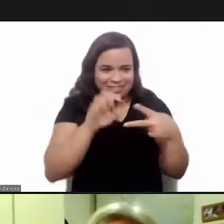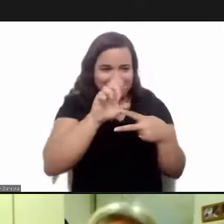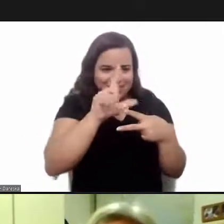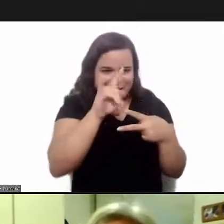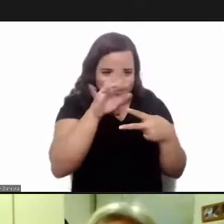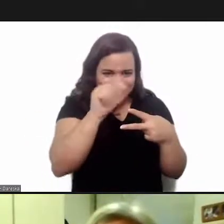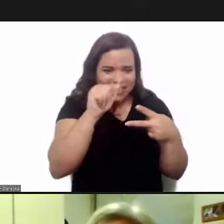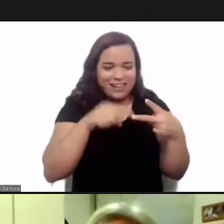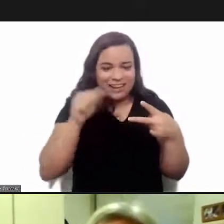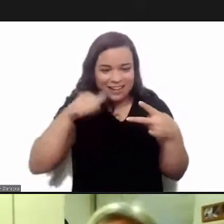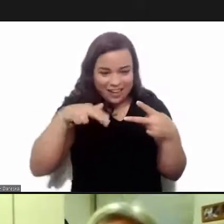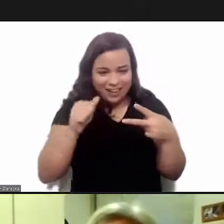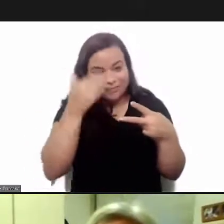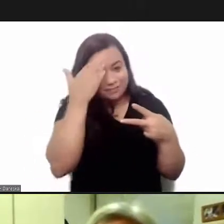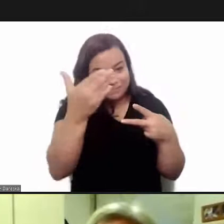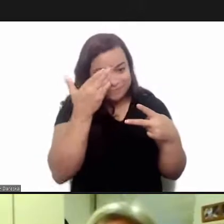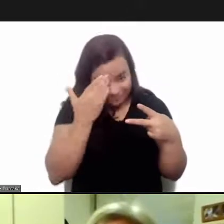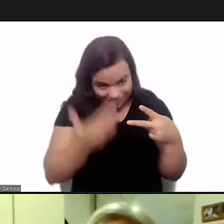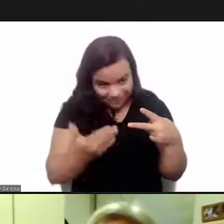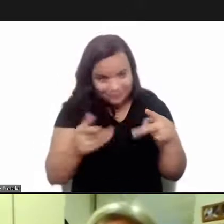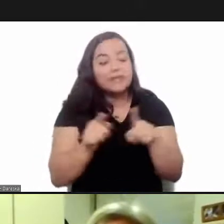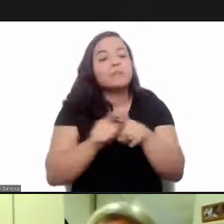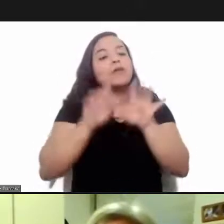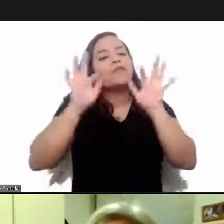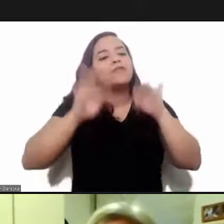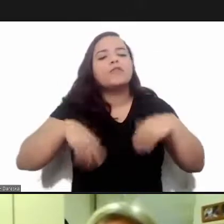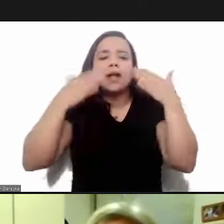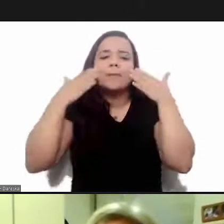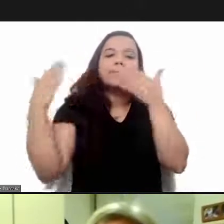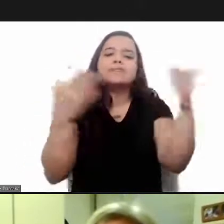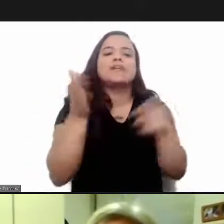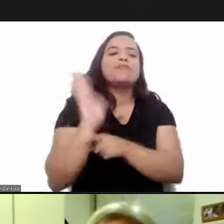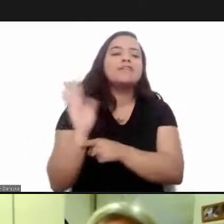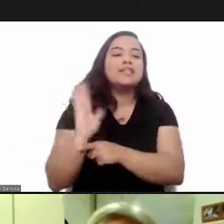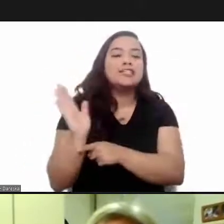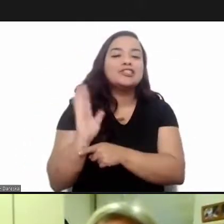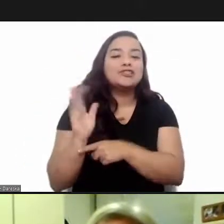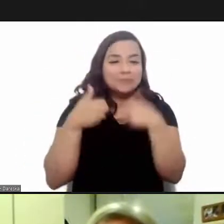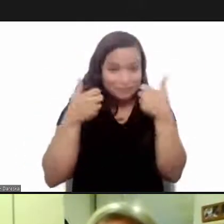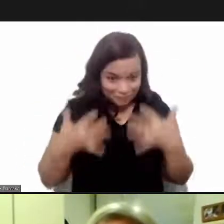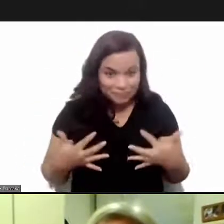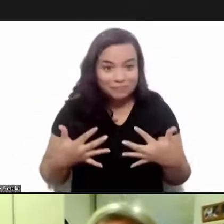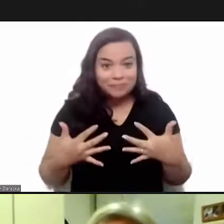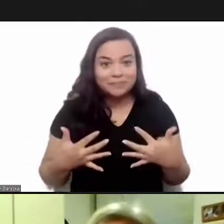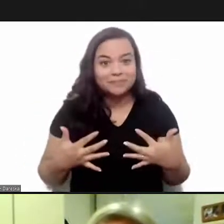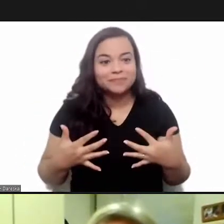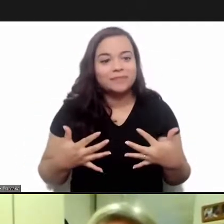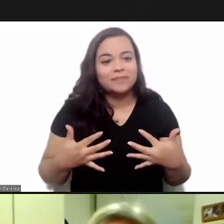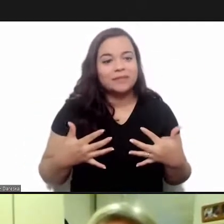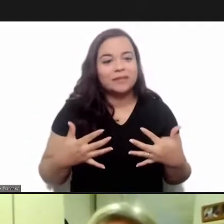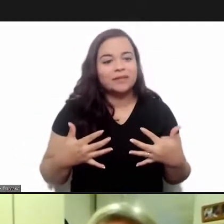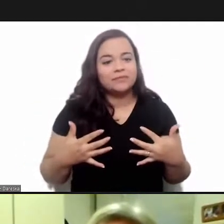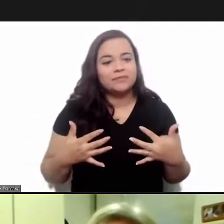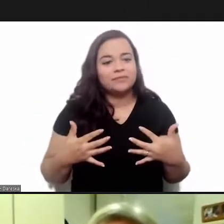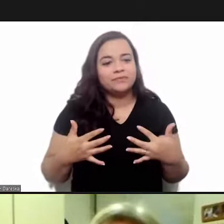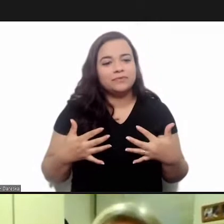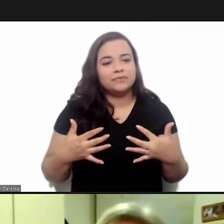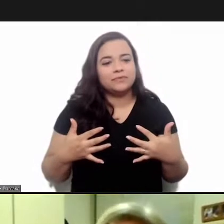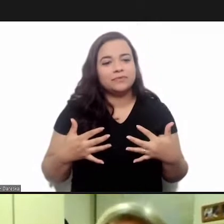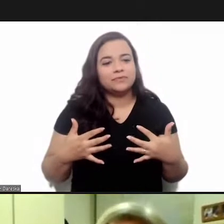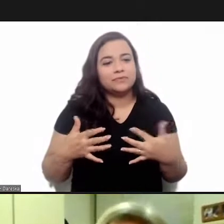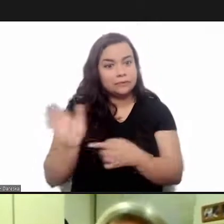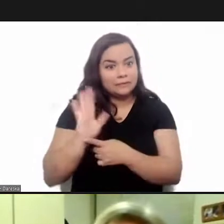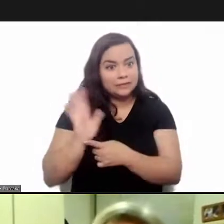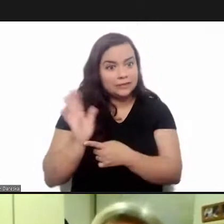and paying tribute to this i want to conclude with the presentation of a video a video uh sonia uh